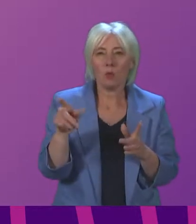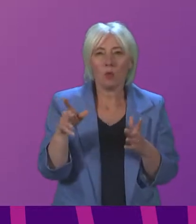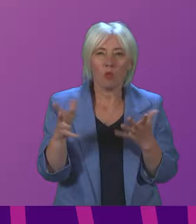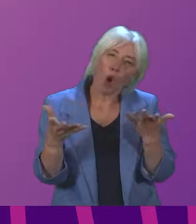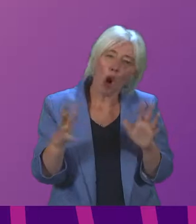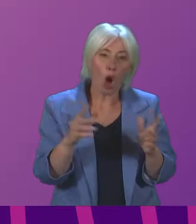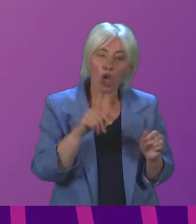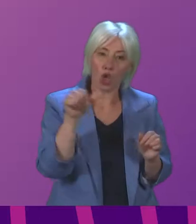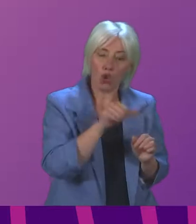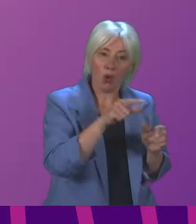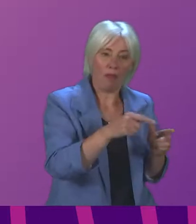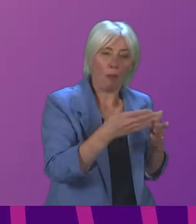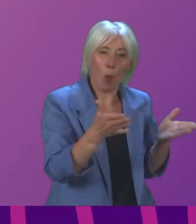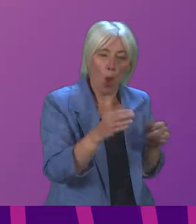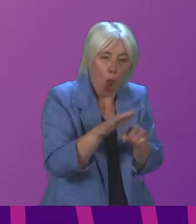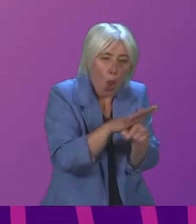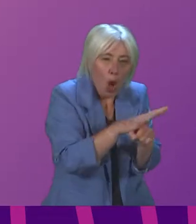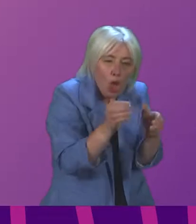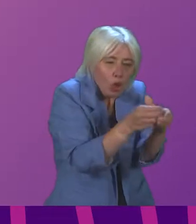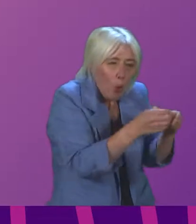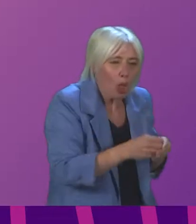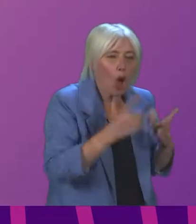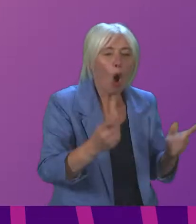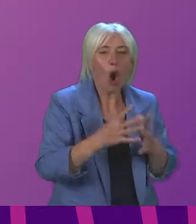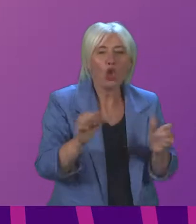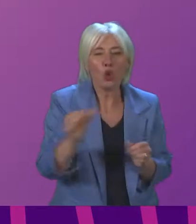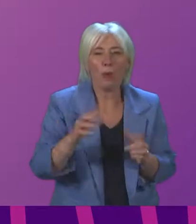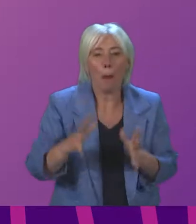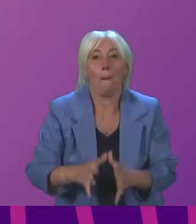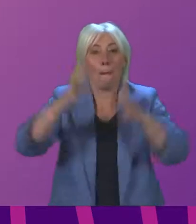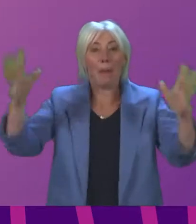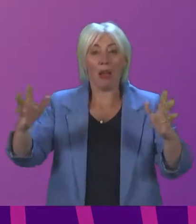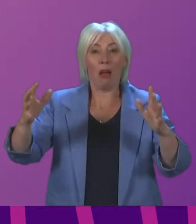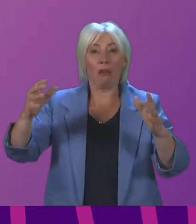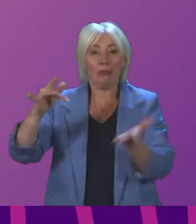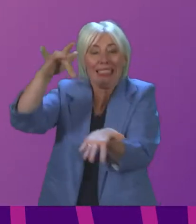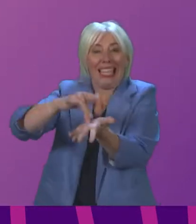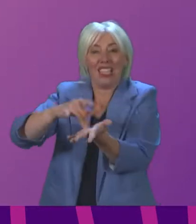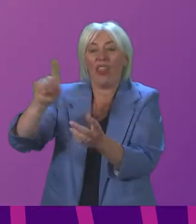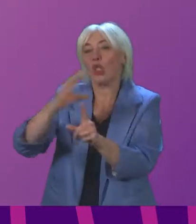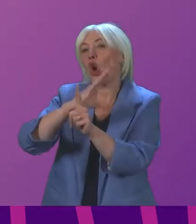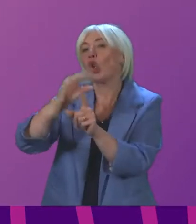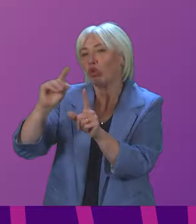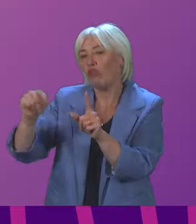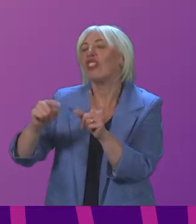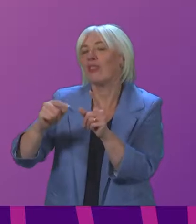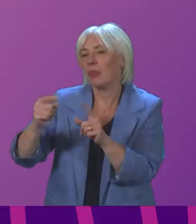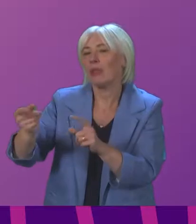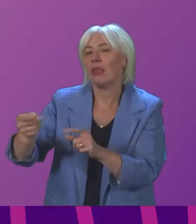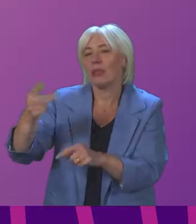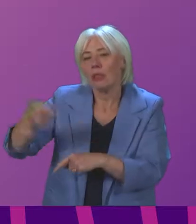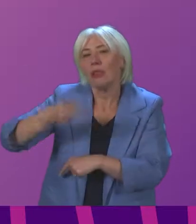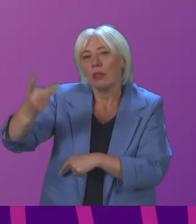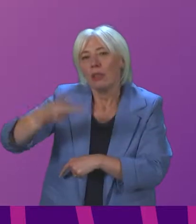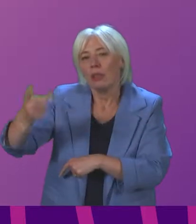should have those in larger, more centralised venues, which is what the Conservatives have been arguing for. I noticed, however, that Mr